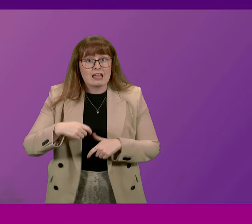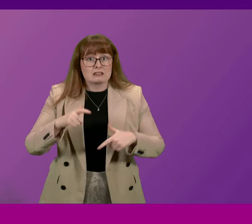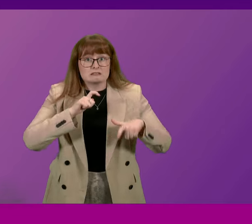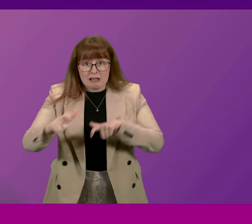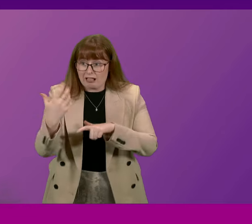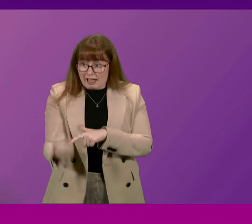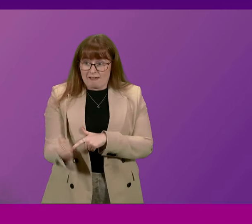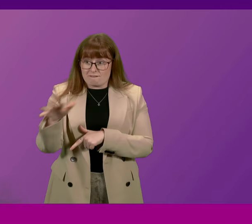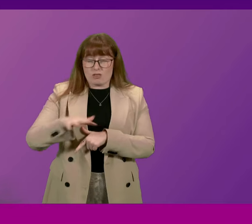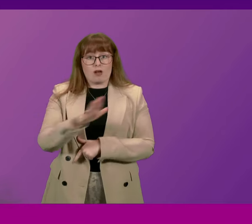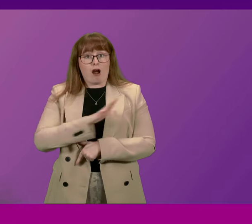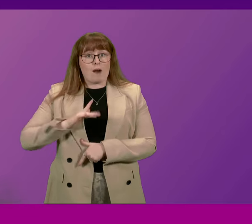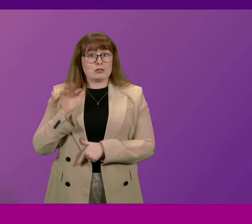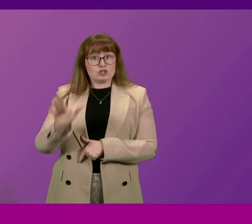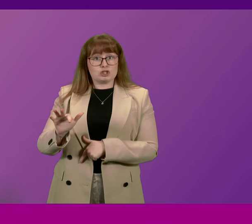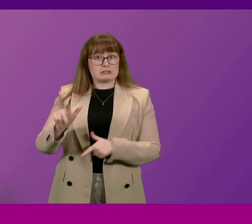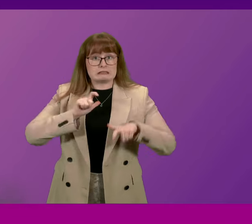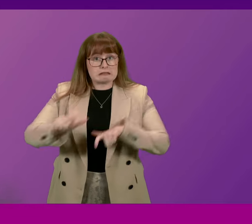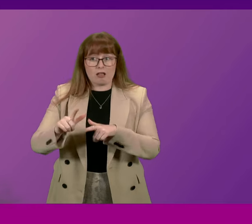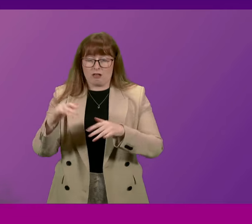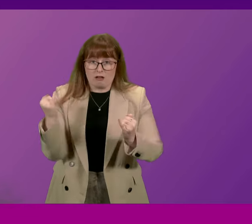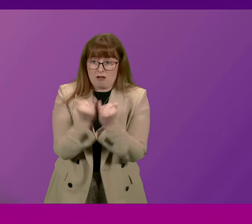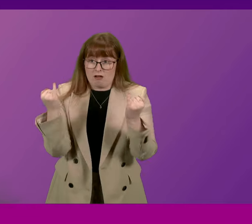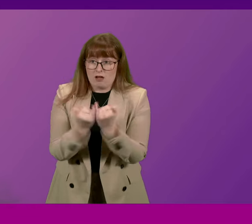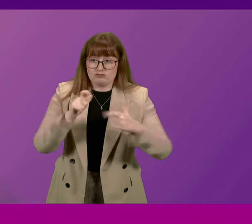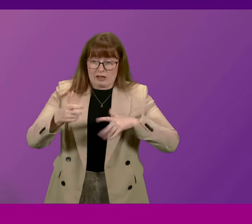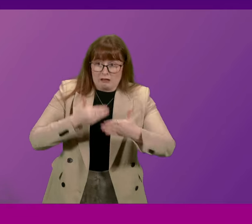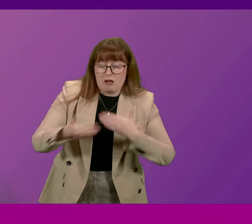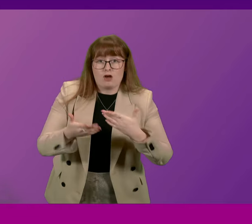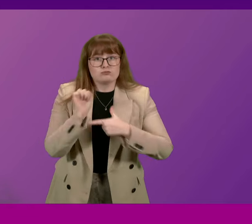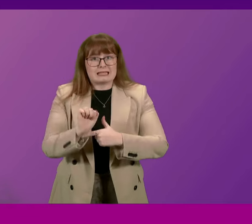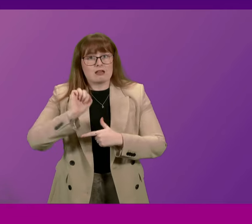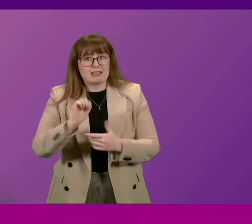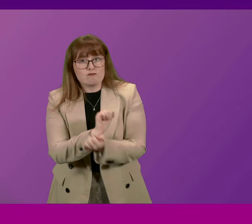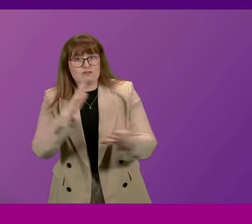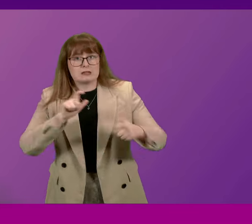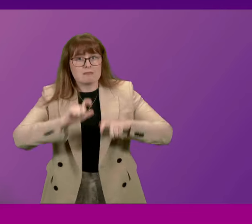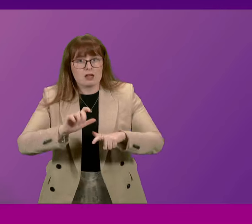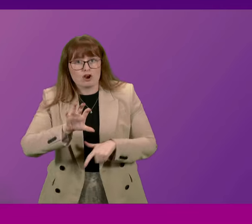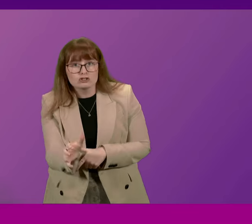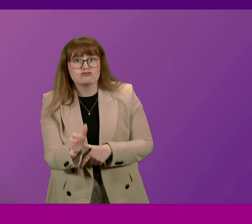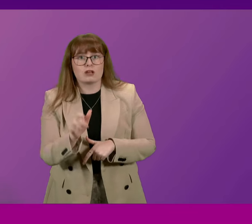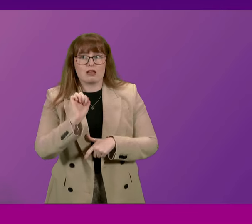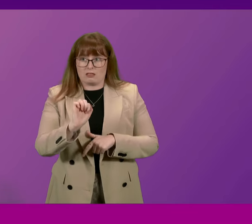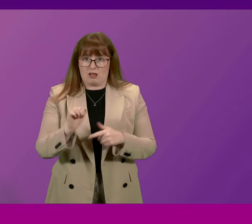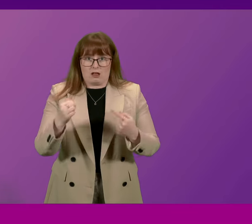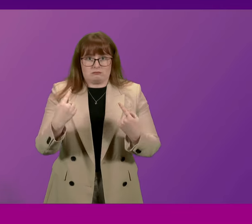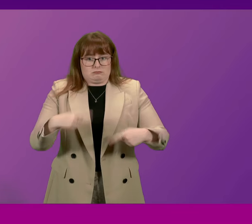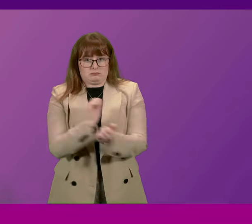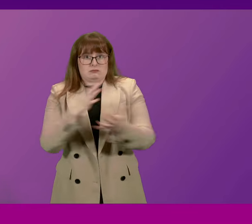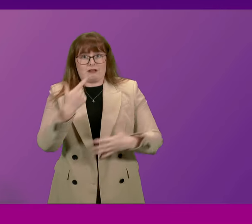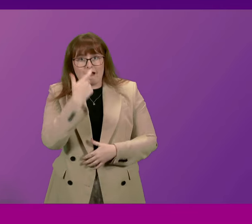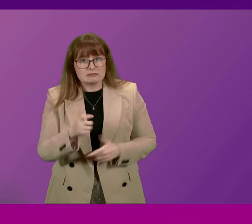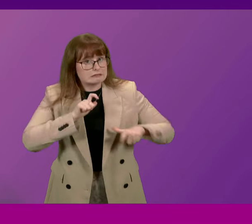fighting men and women of the armed forces of Ukraine fight as a firebreak to protect the freedoms of the democracies that we all enjoy.